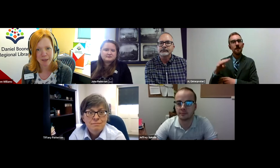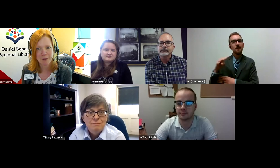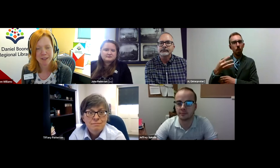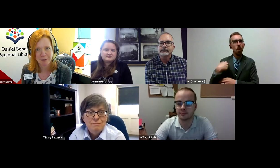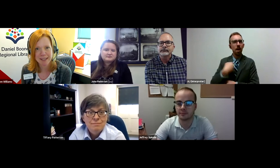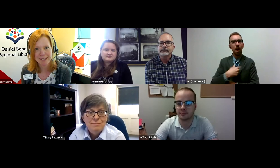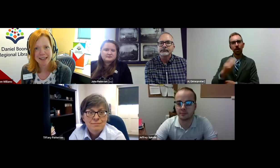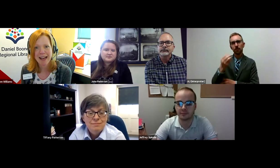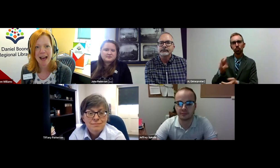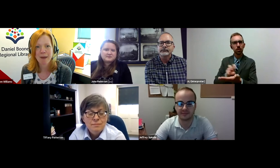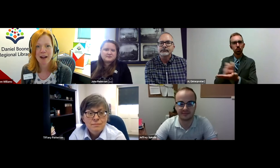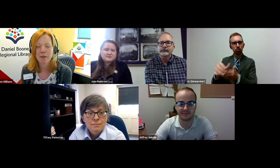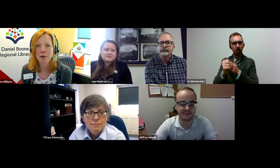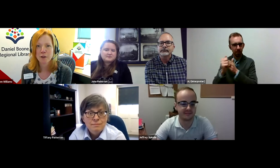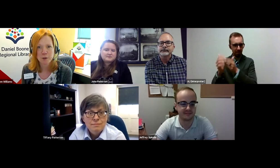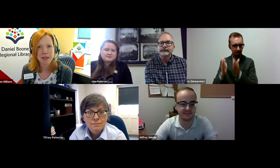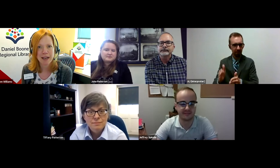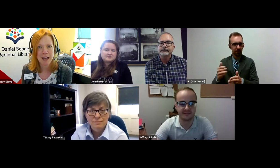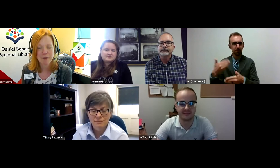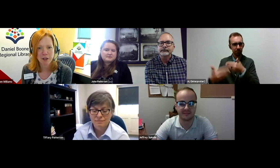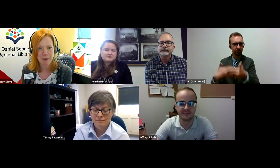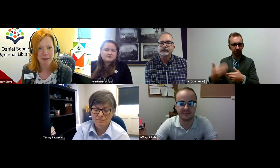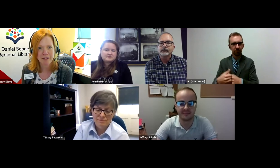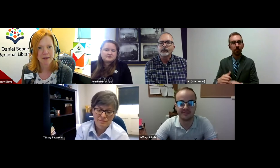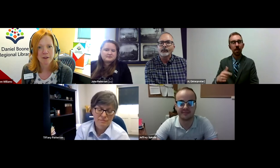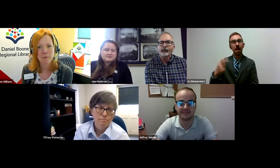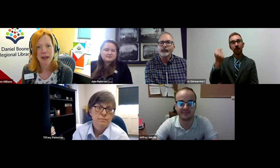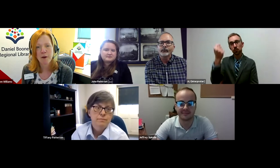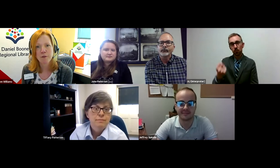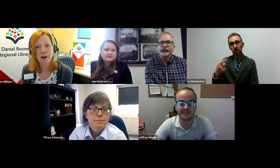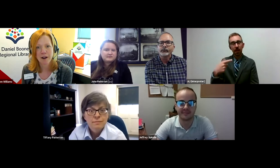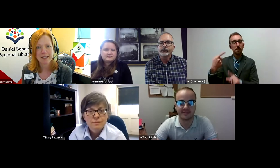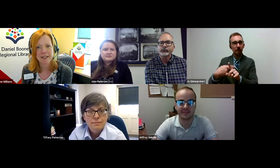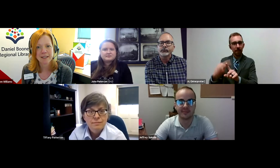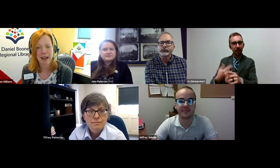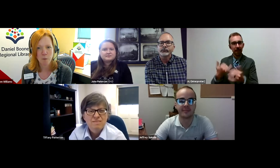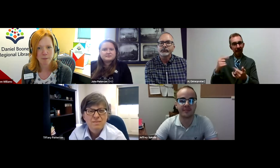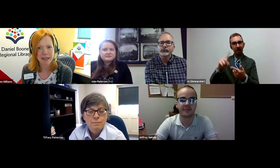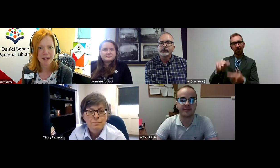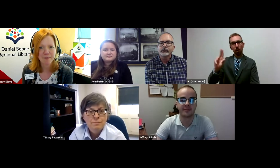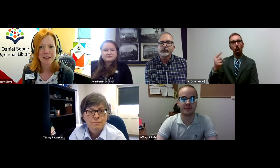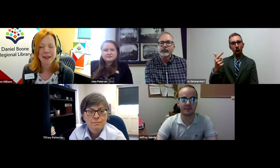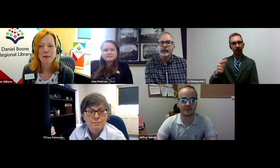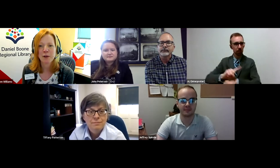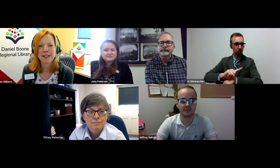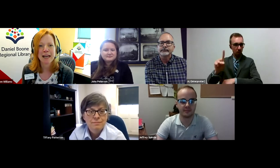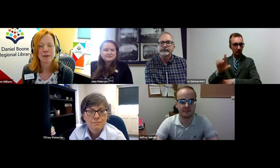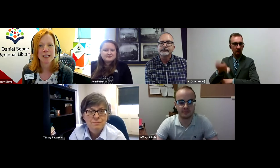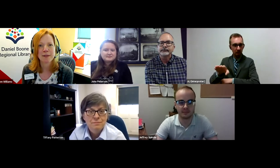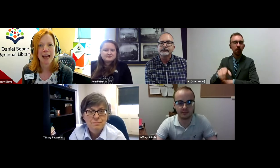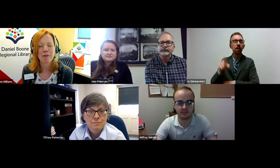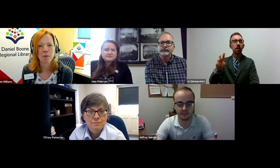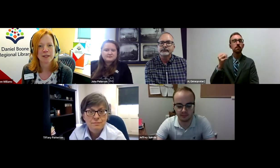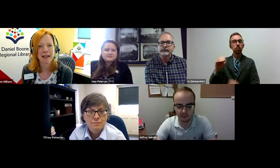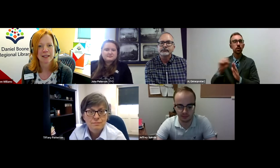Trailblazers series and on the third Tuesday of each month from now through August at 1 p.m. the Missouri State